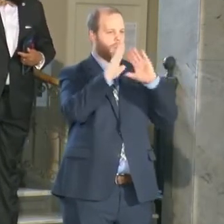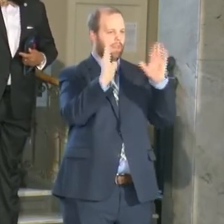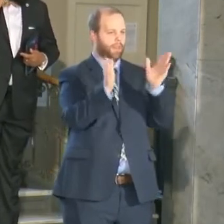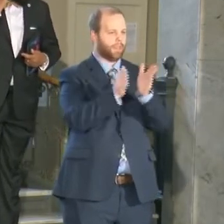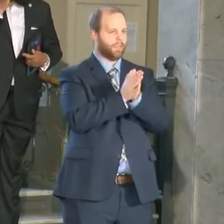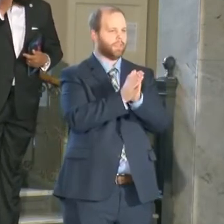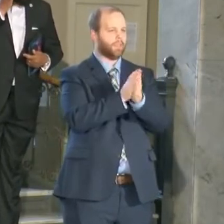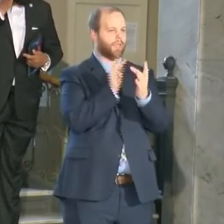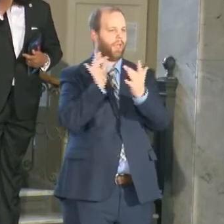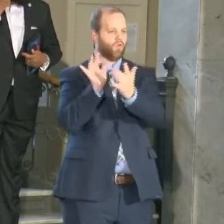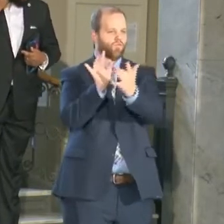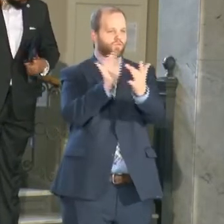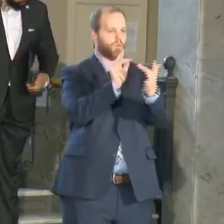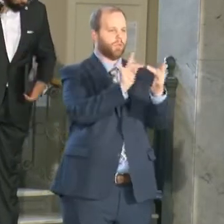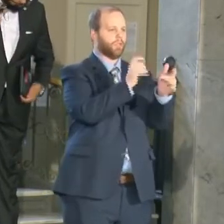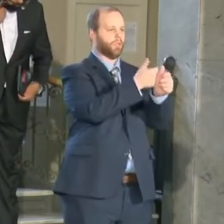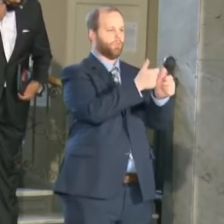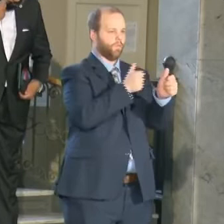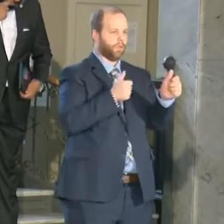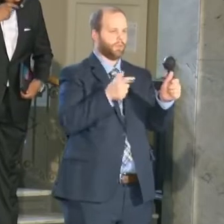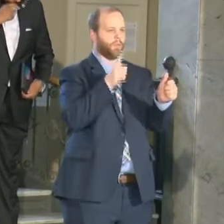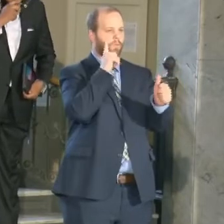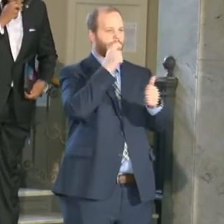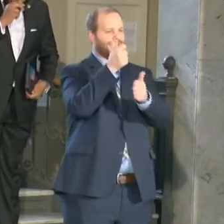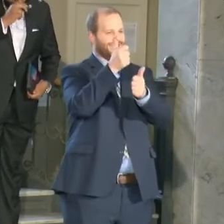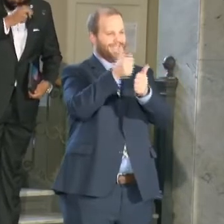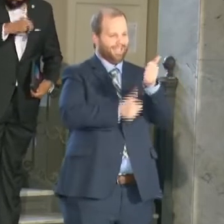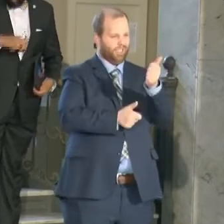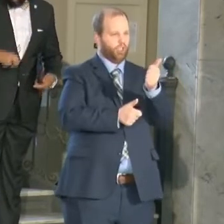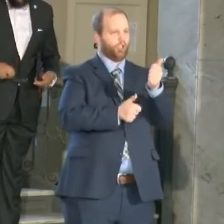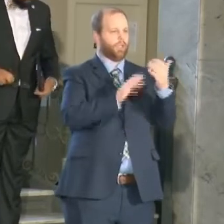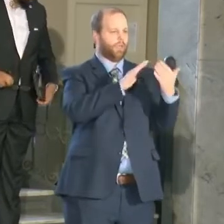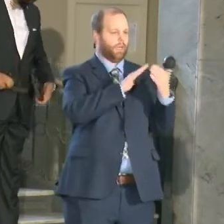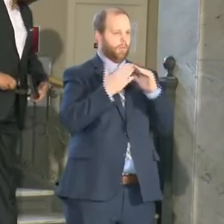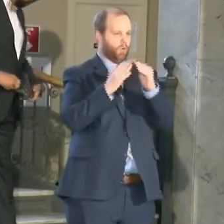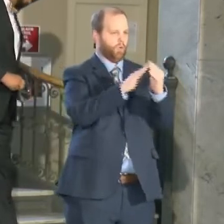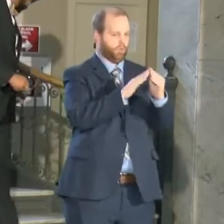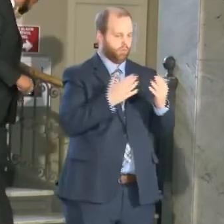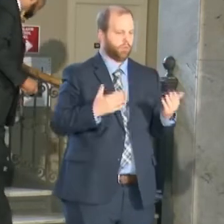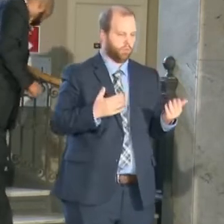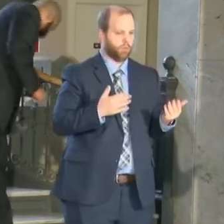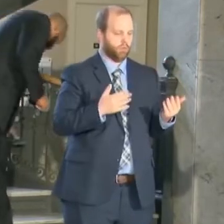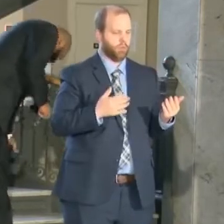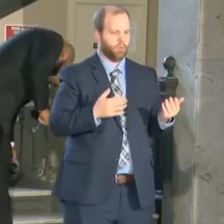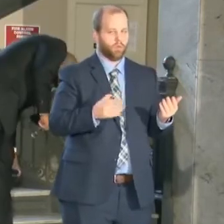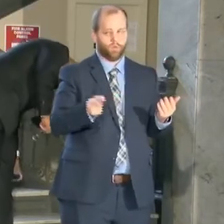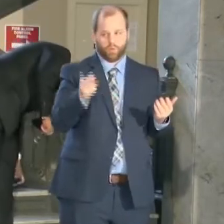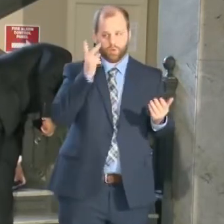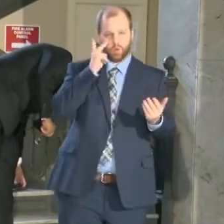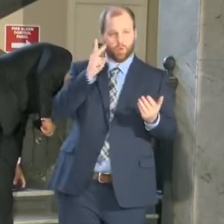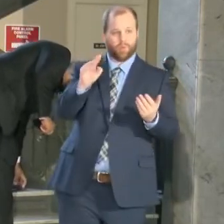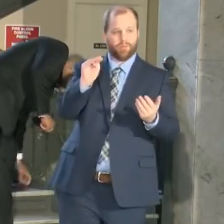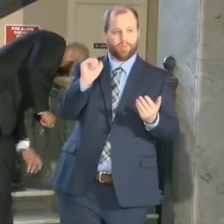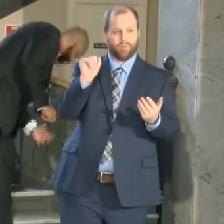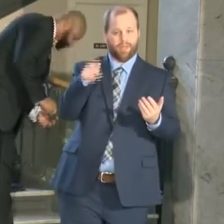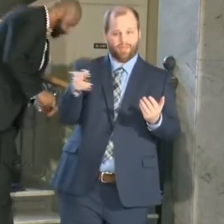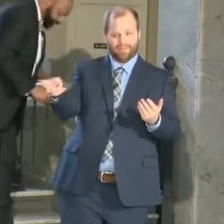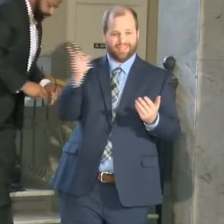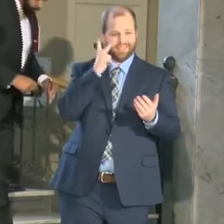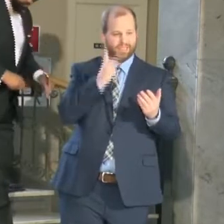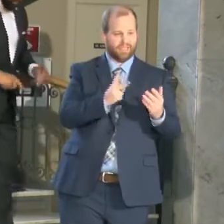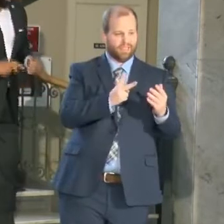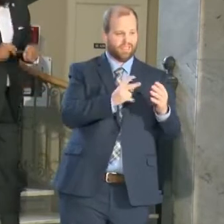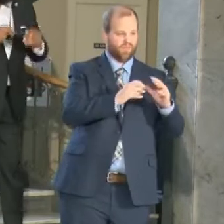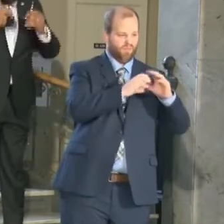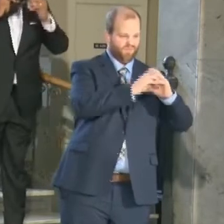in each neighborhood and the reason why we say each neighborhood as we shared earlier today and we saw this heat map of where the pockets of crime